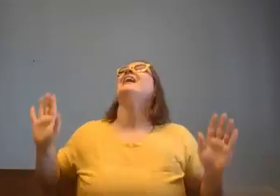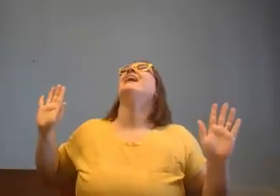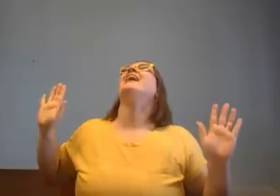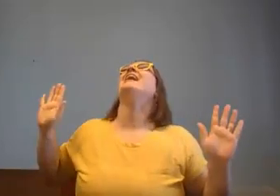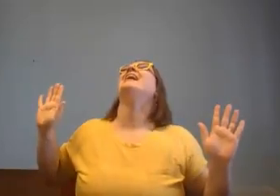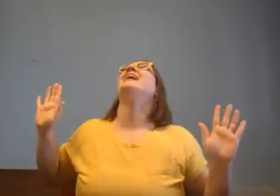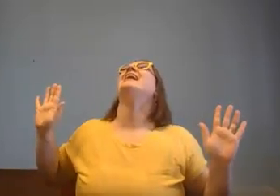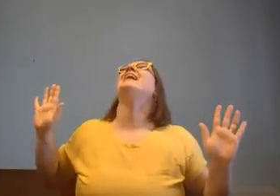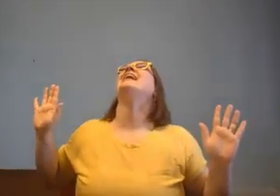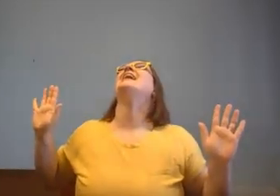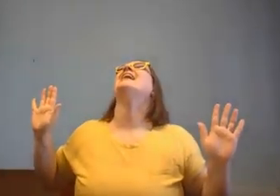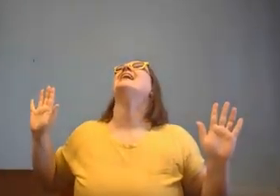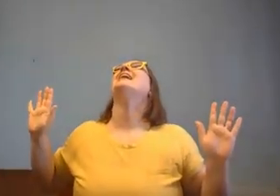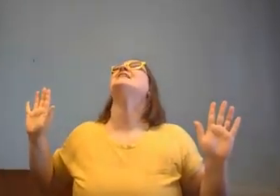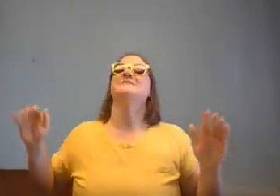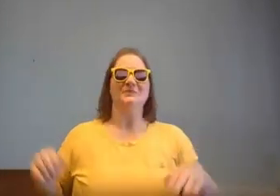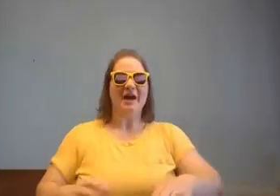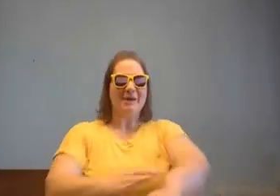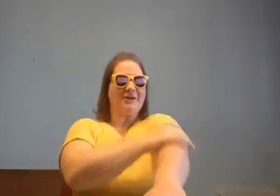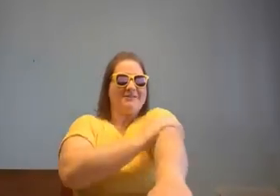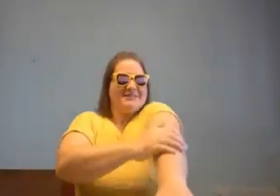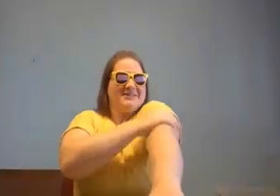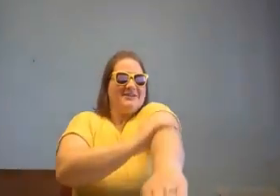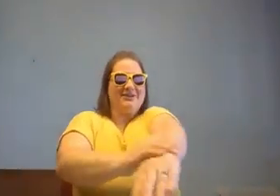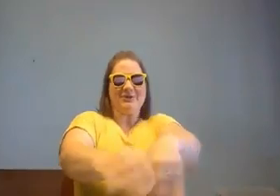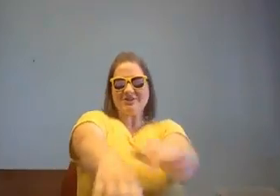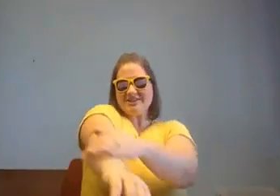Ah! I put on sun lotion.